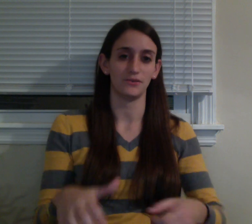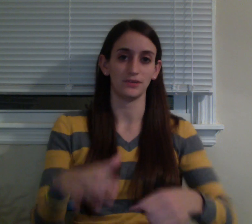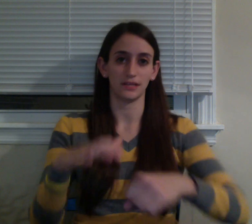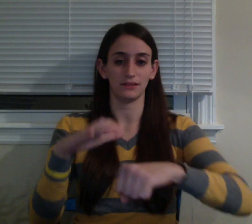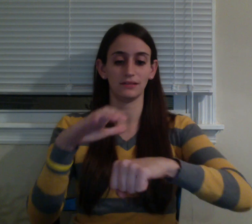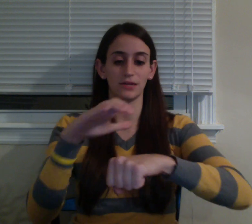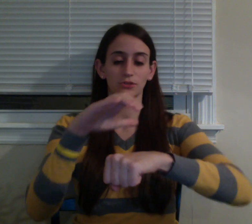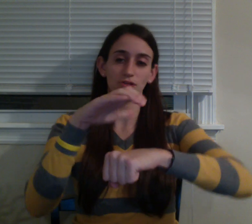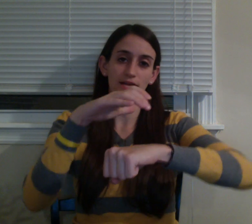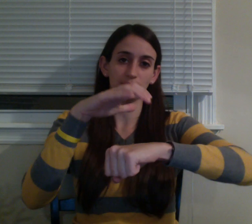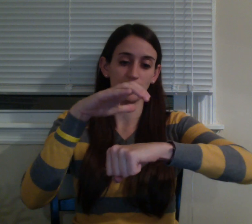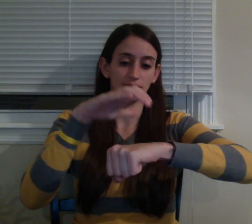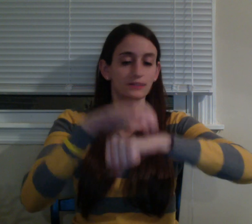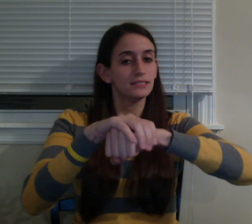really a language class, but English.